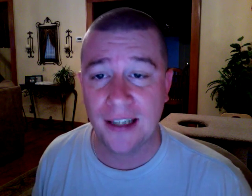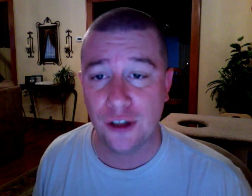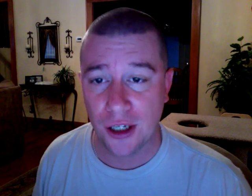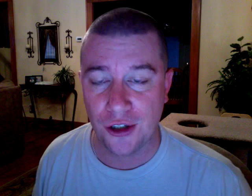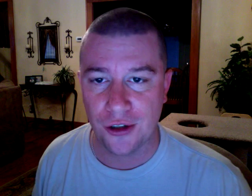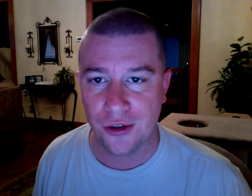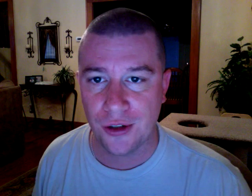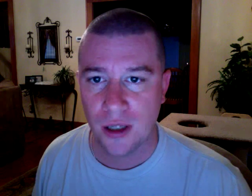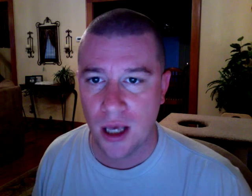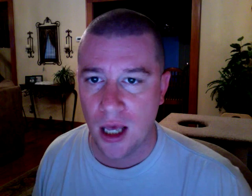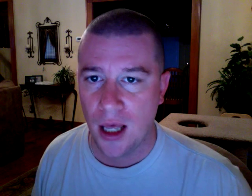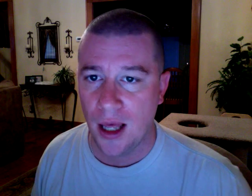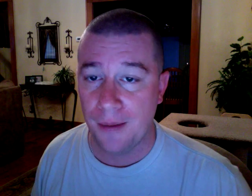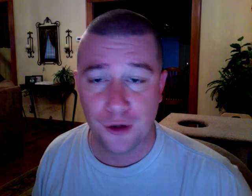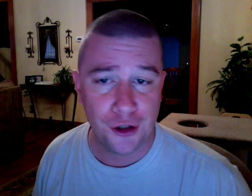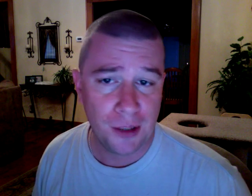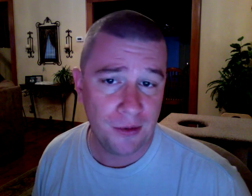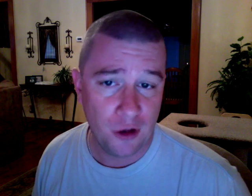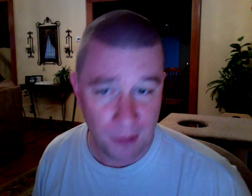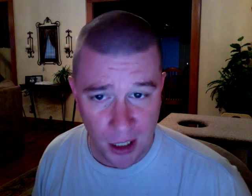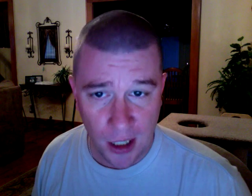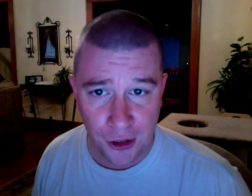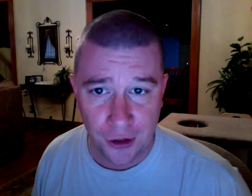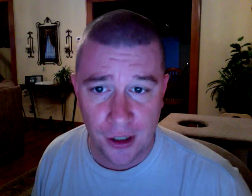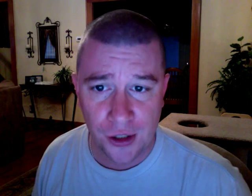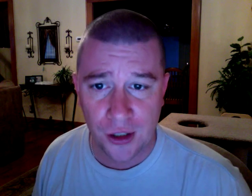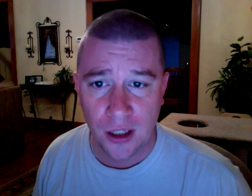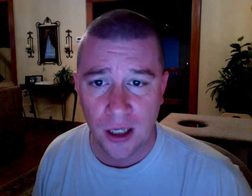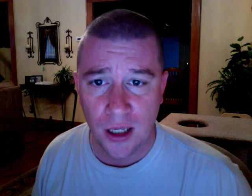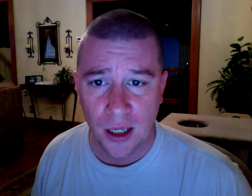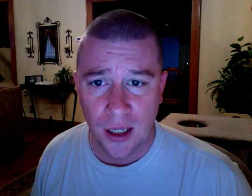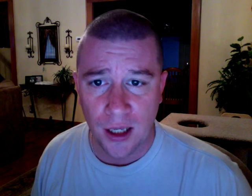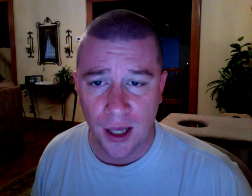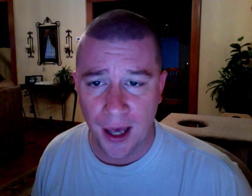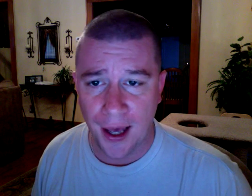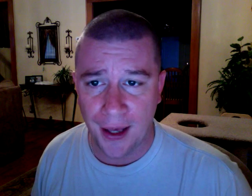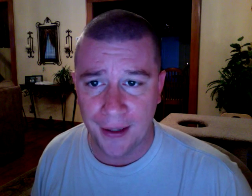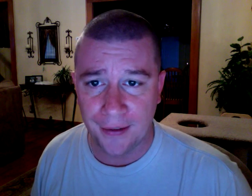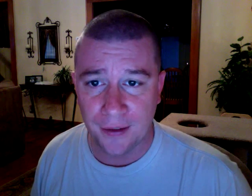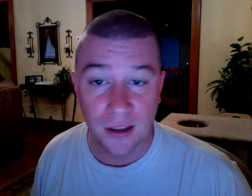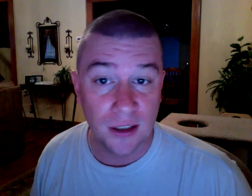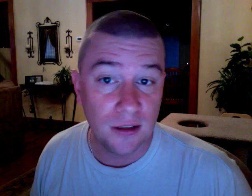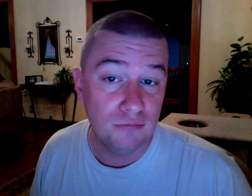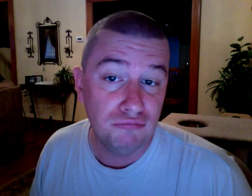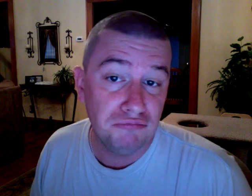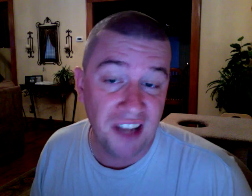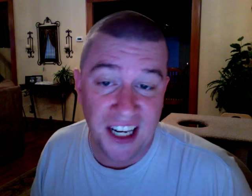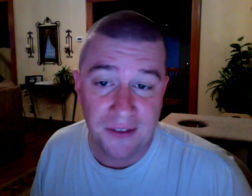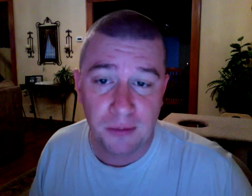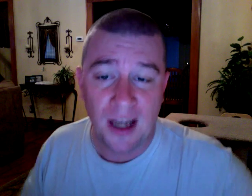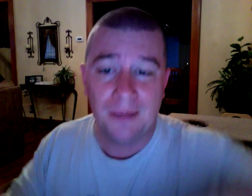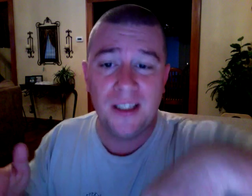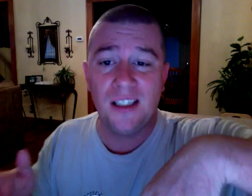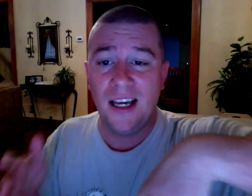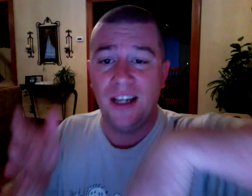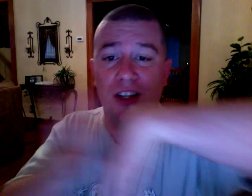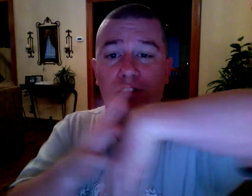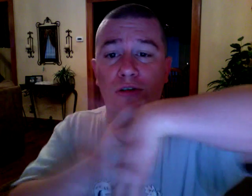gestures. I'm sure some of you have been to Honduras, and the natives might have been saying to you,